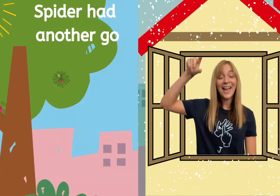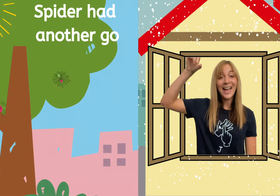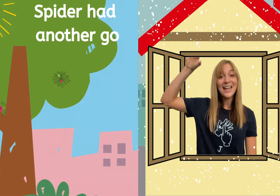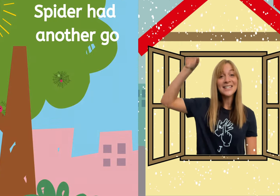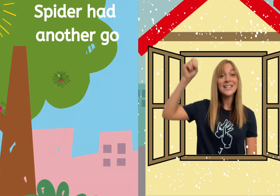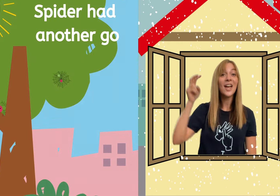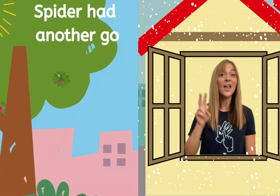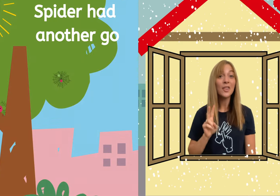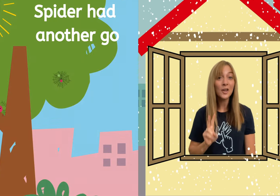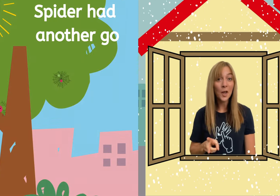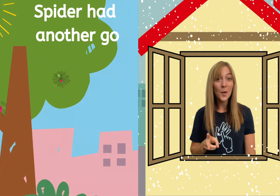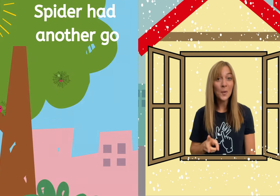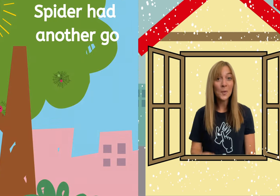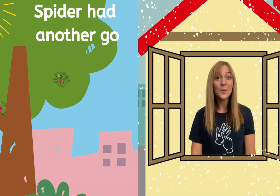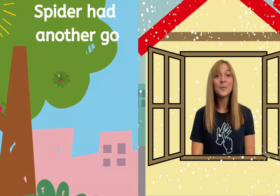climbed